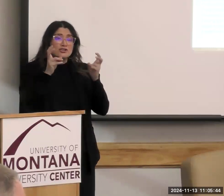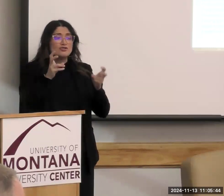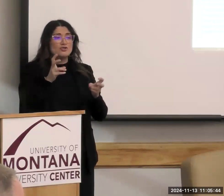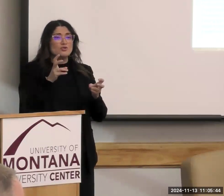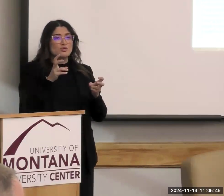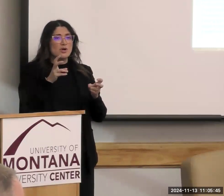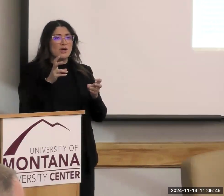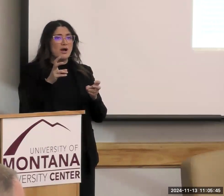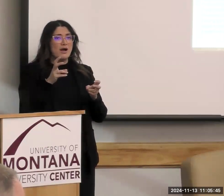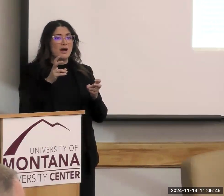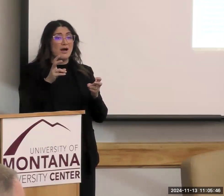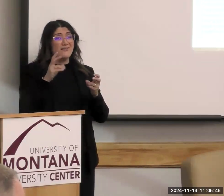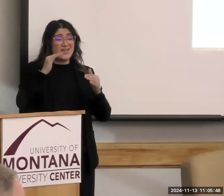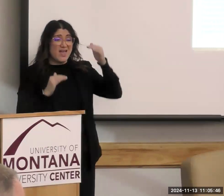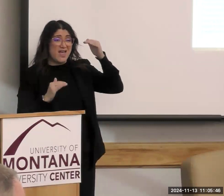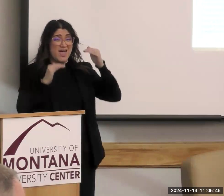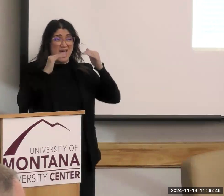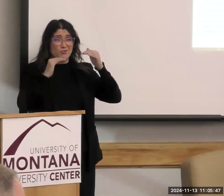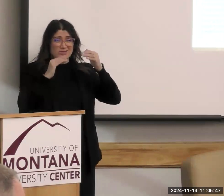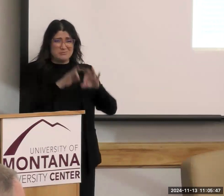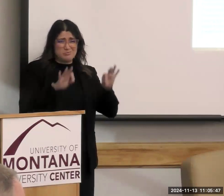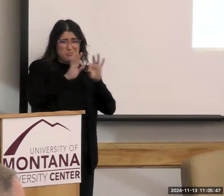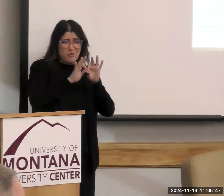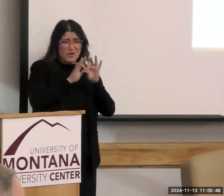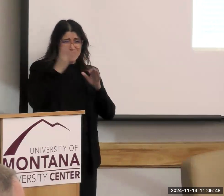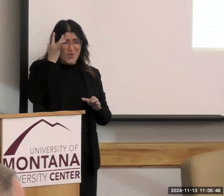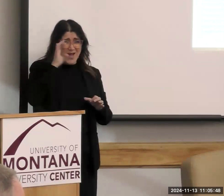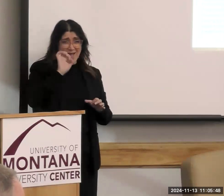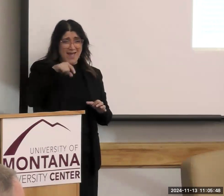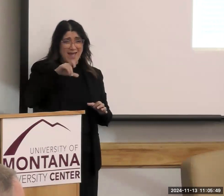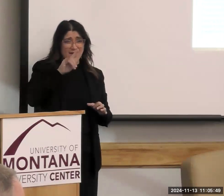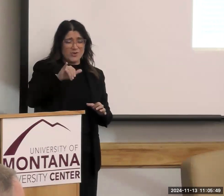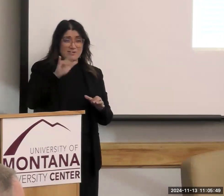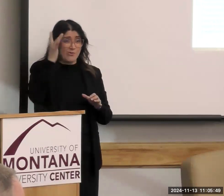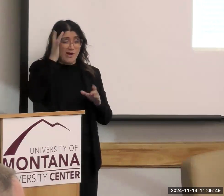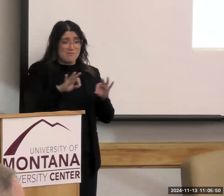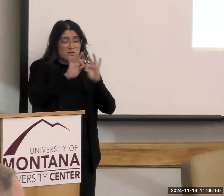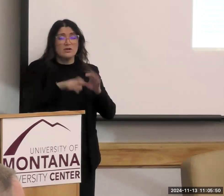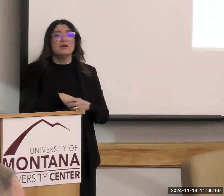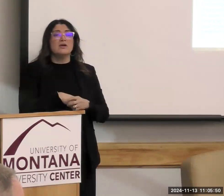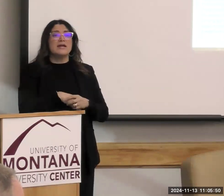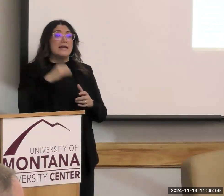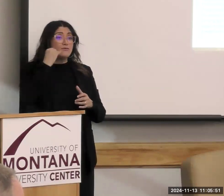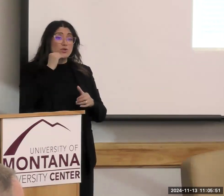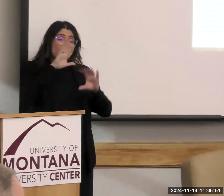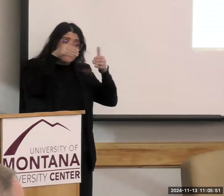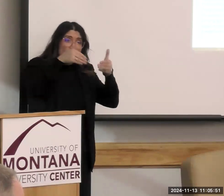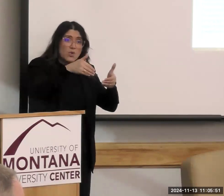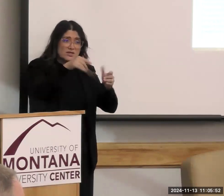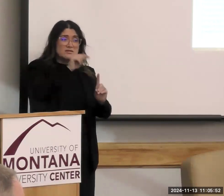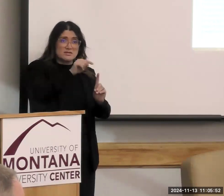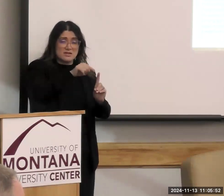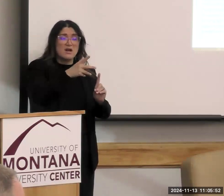If we don't focus on the groups and the demographics that have high health disparities,